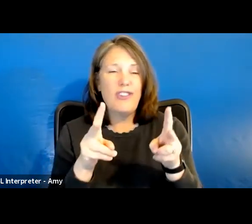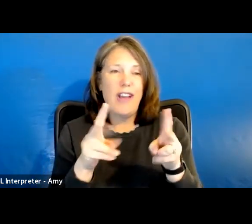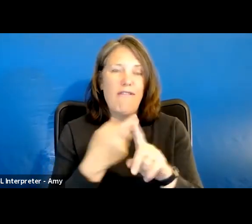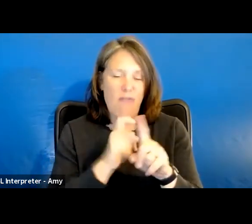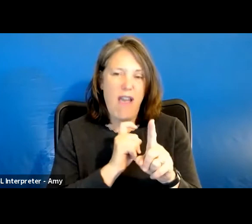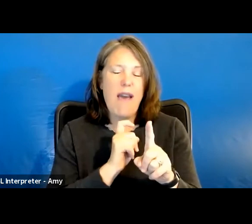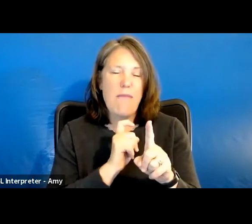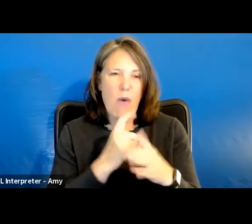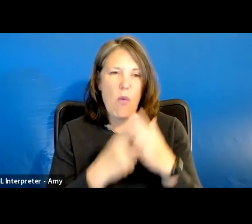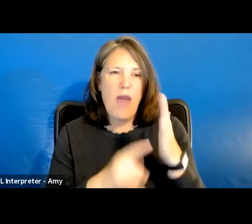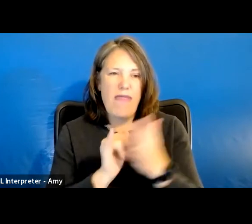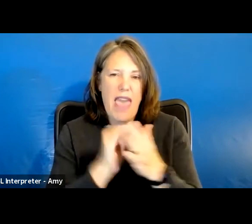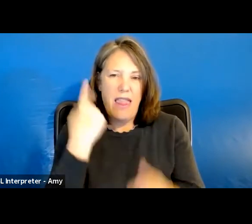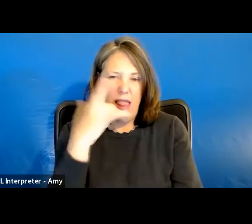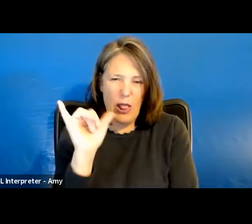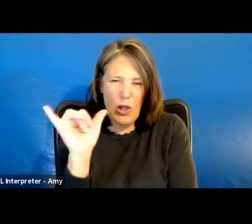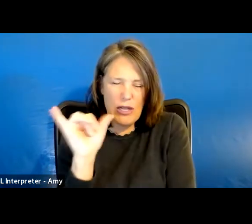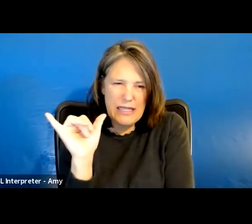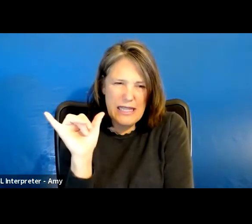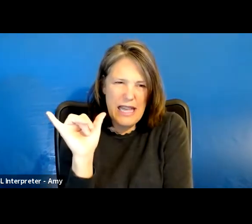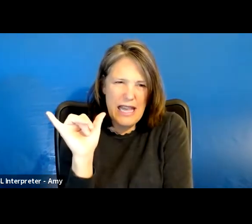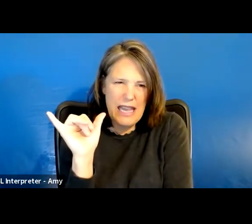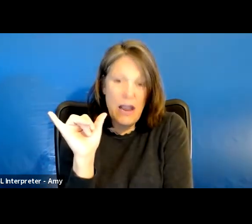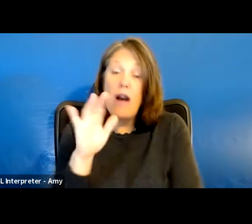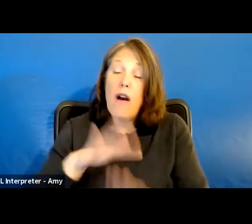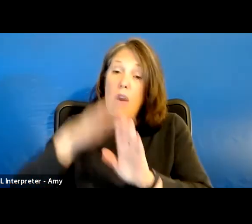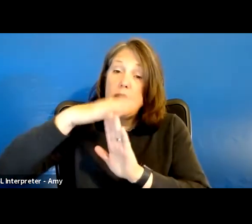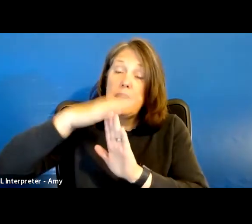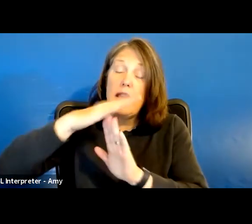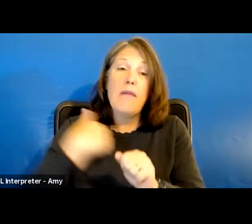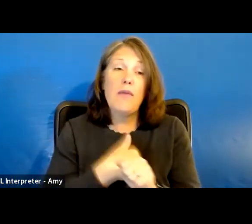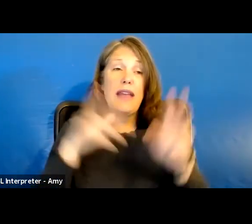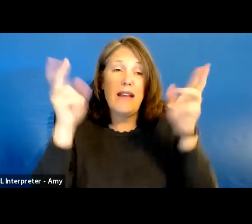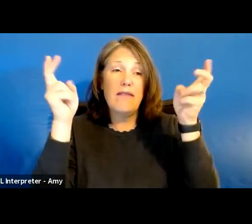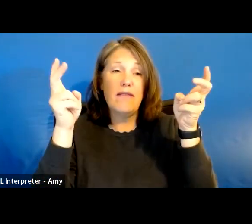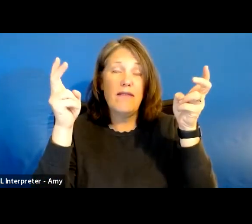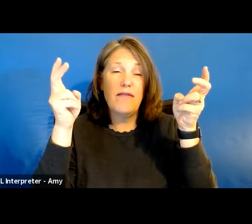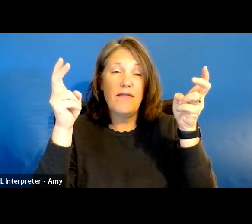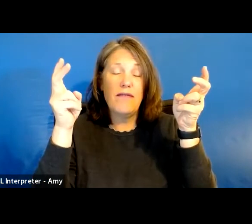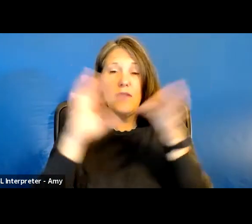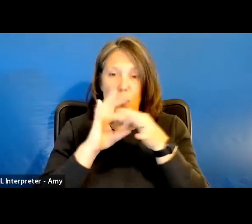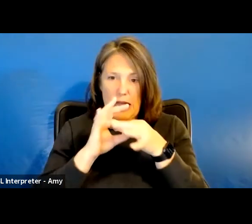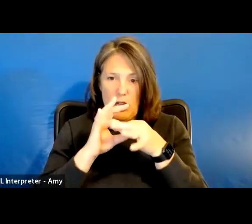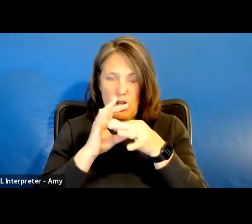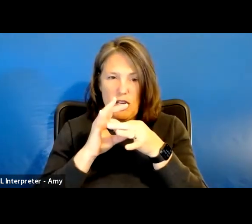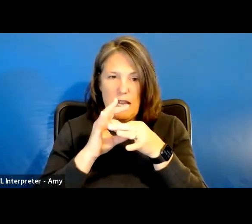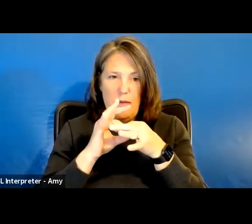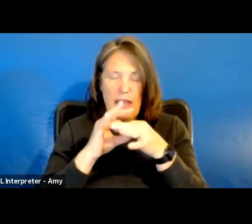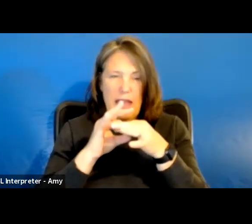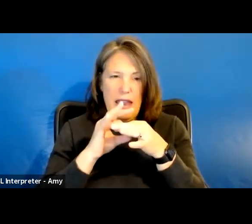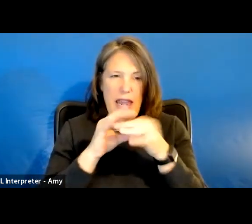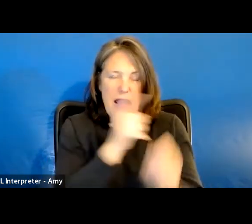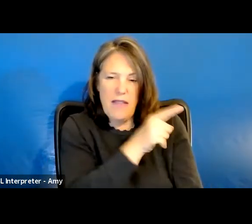what that would look like. And at the top, we have the session title relationships. And then across the